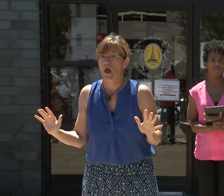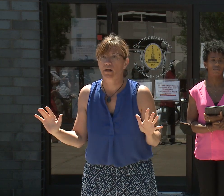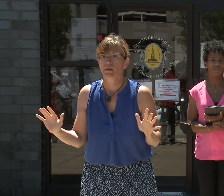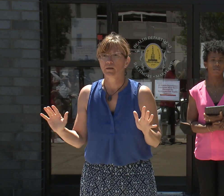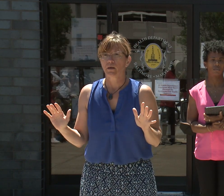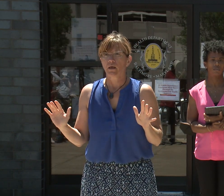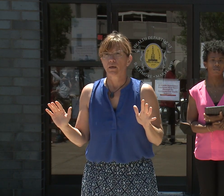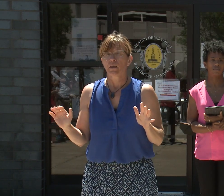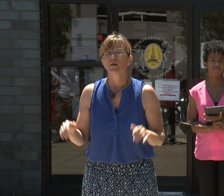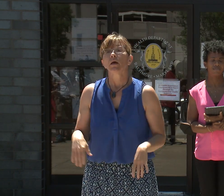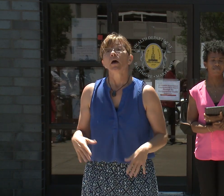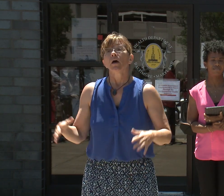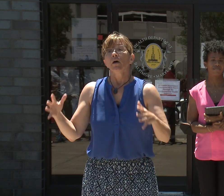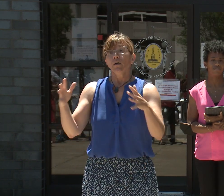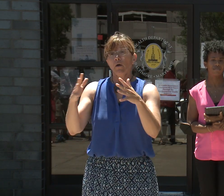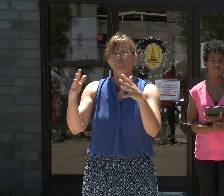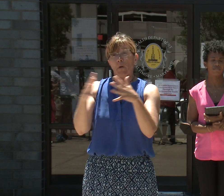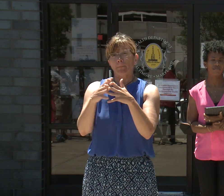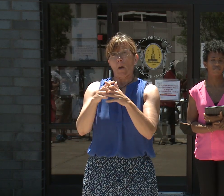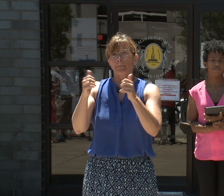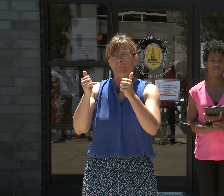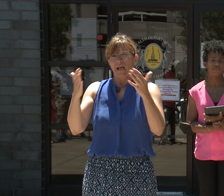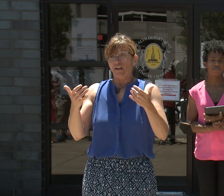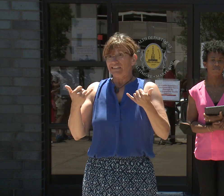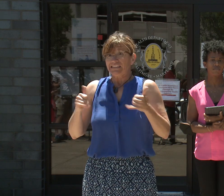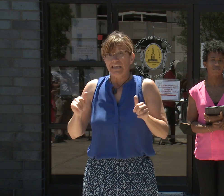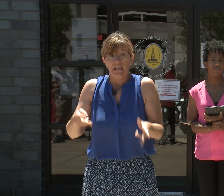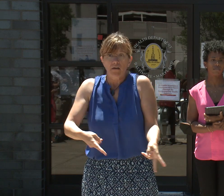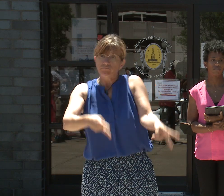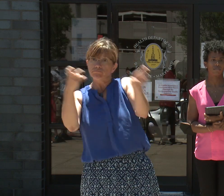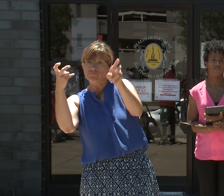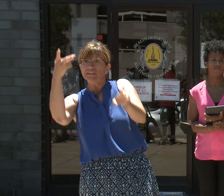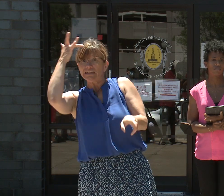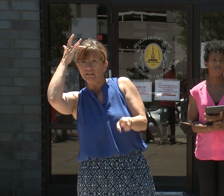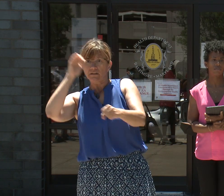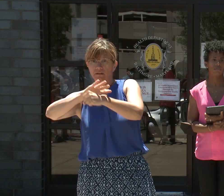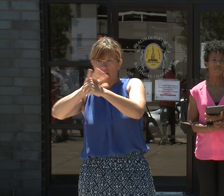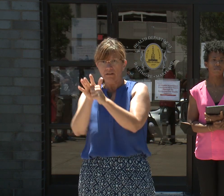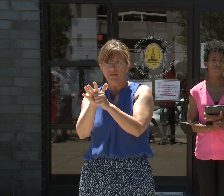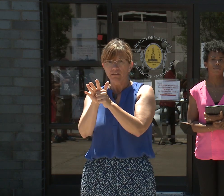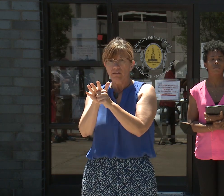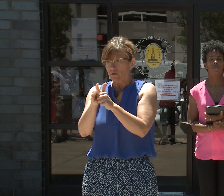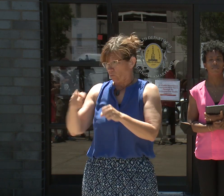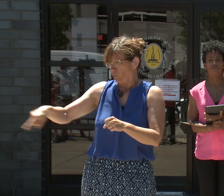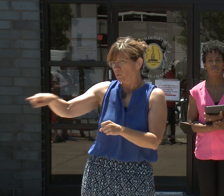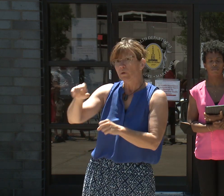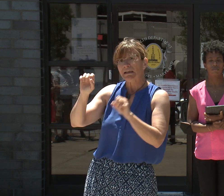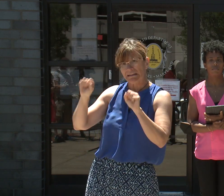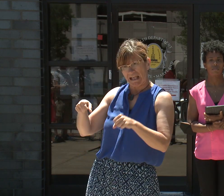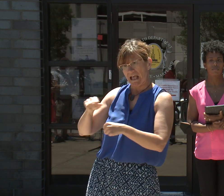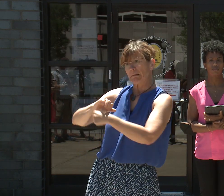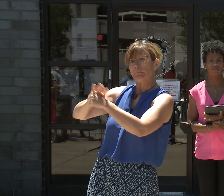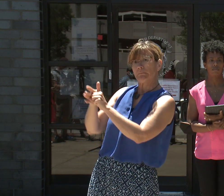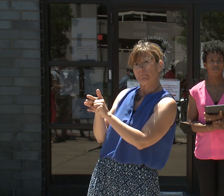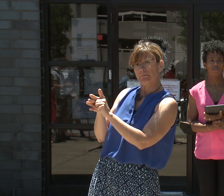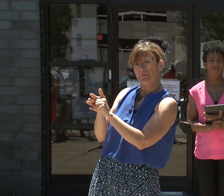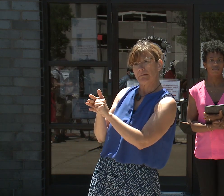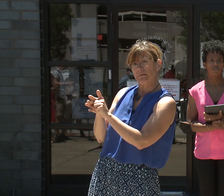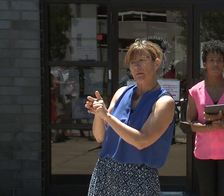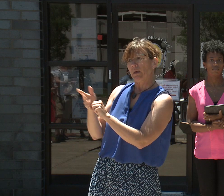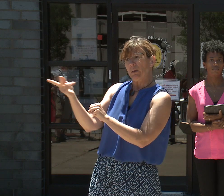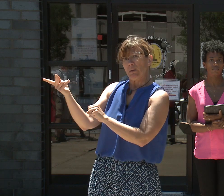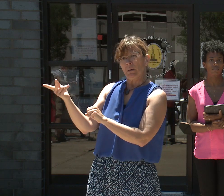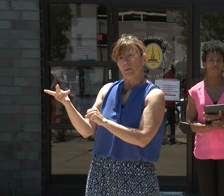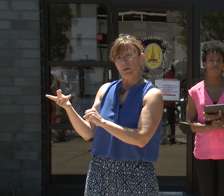can you. We all have been through tough times, but as a city, we navigated and fought through together, and I could not be more